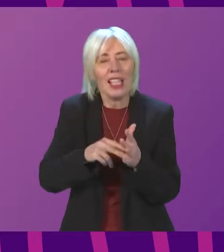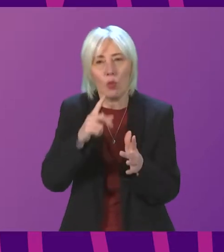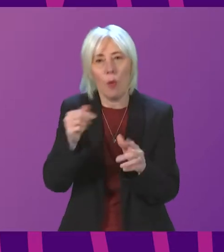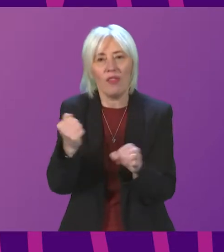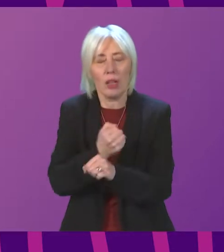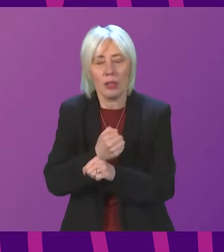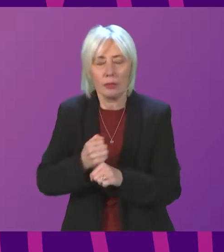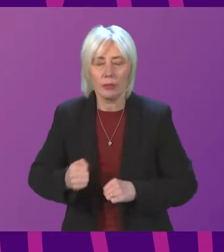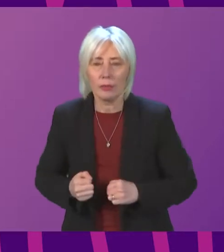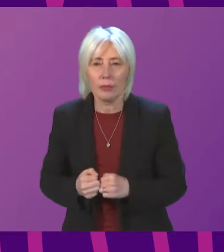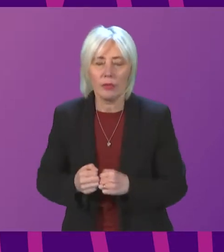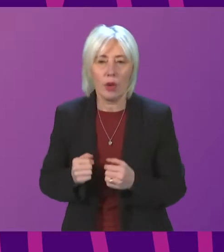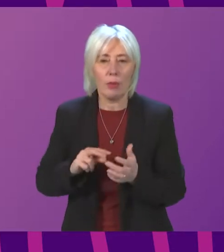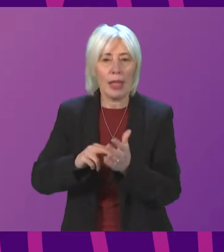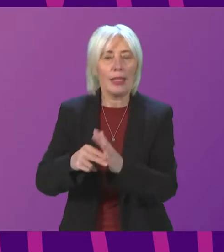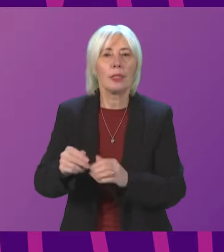call Alistair Allen.